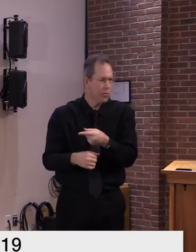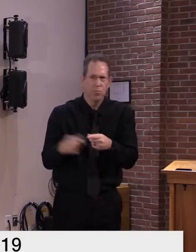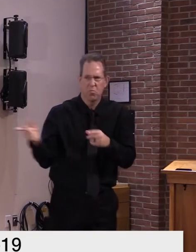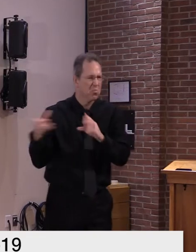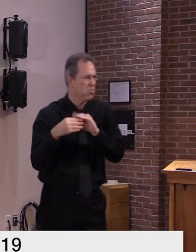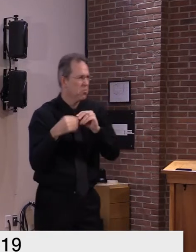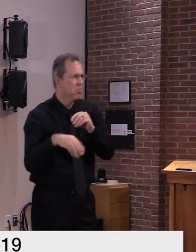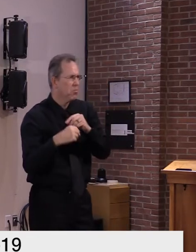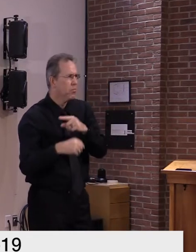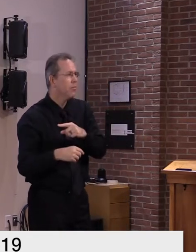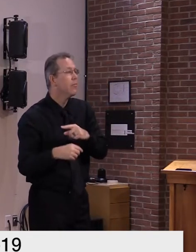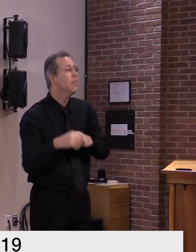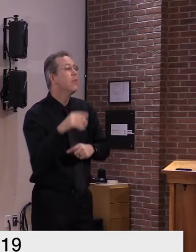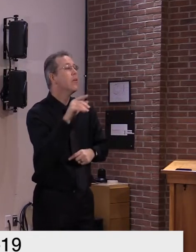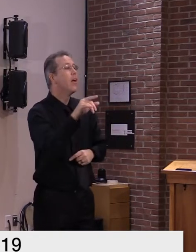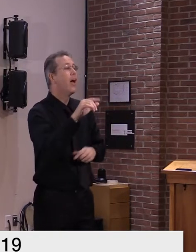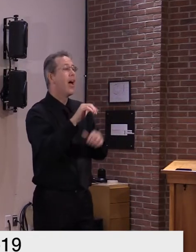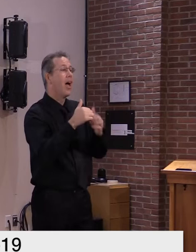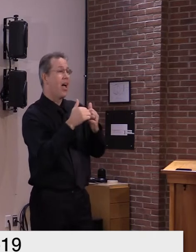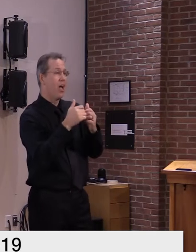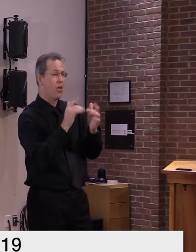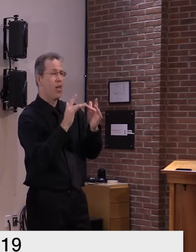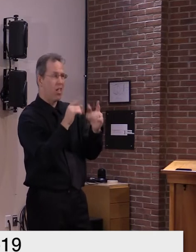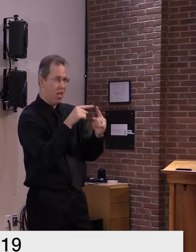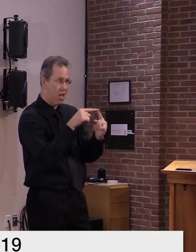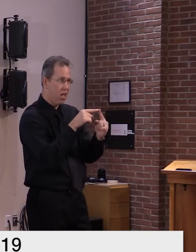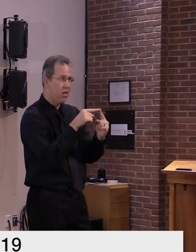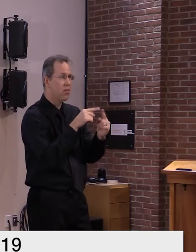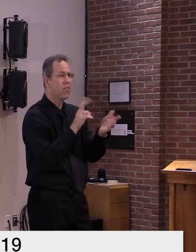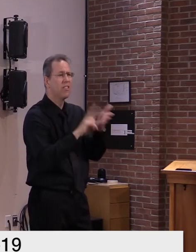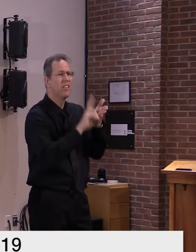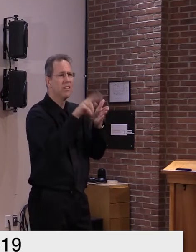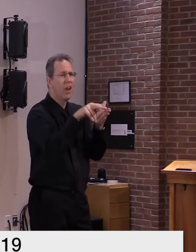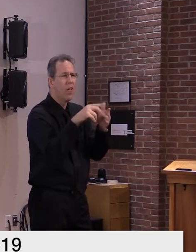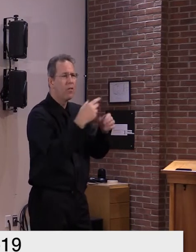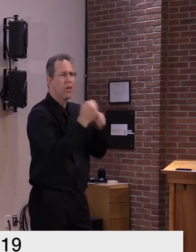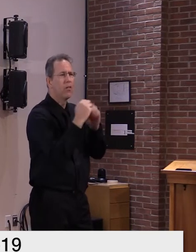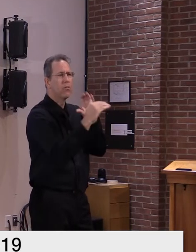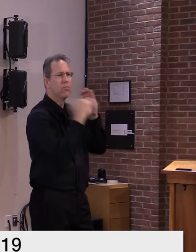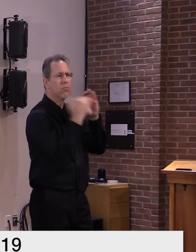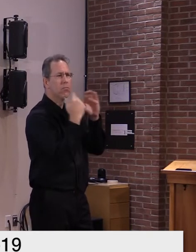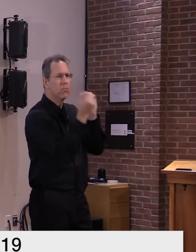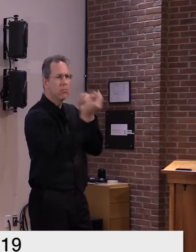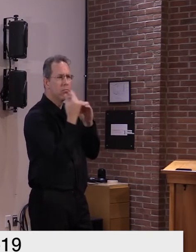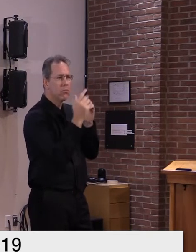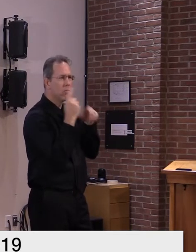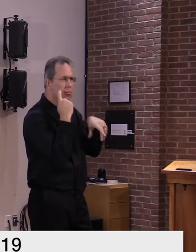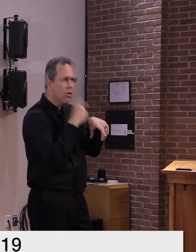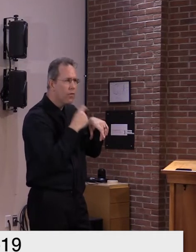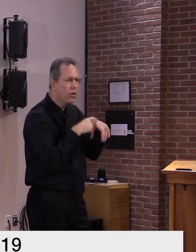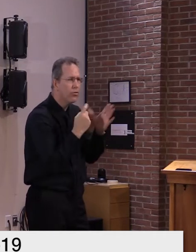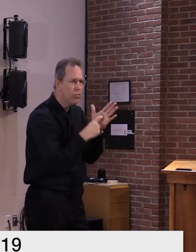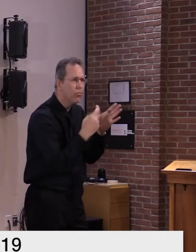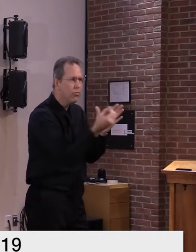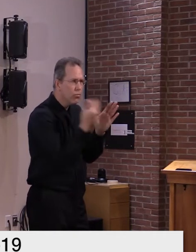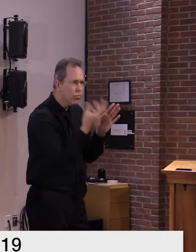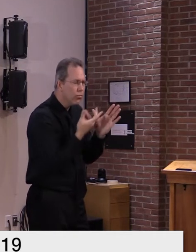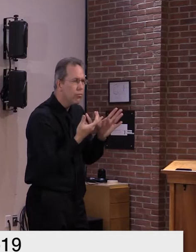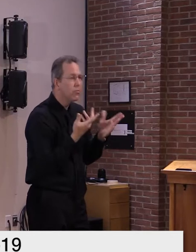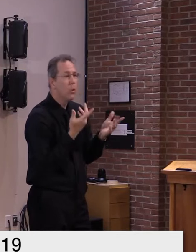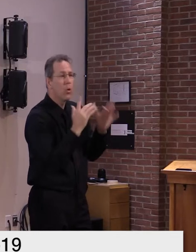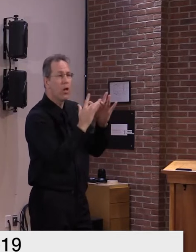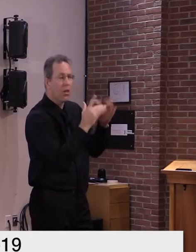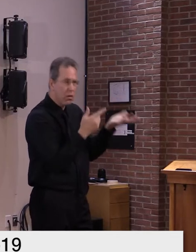at home or uh anywhere you have internet access um and sign up on the website you can